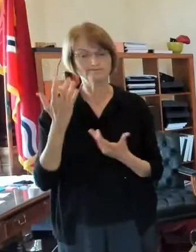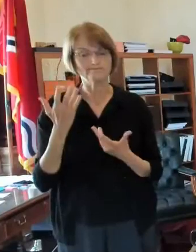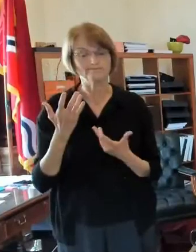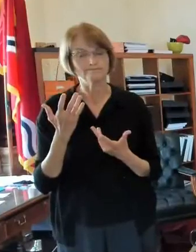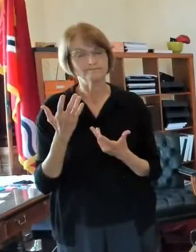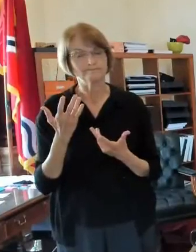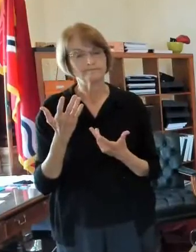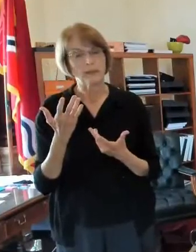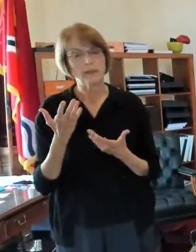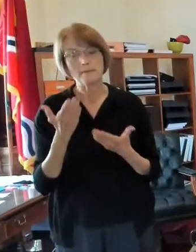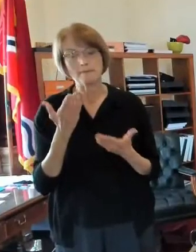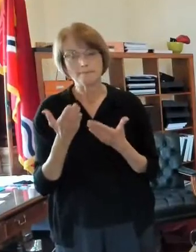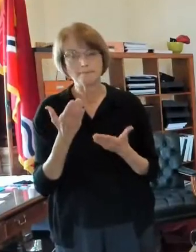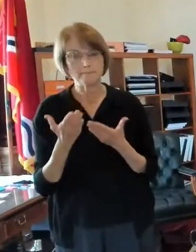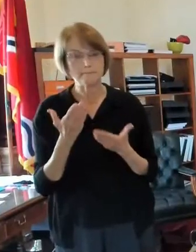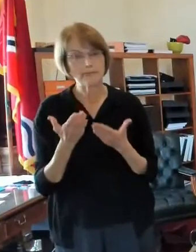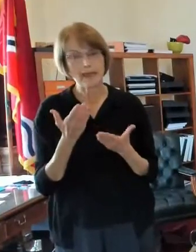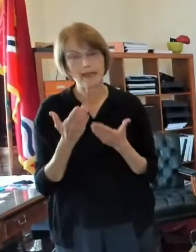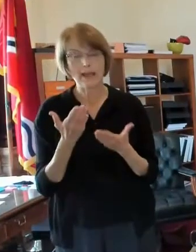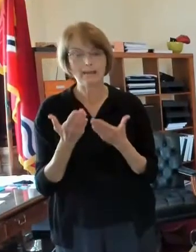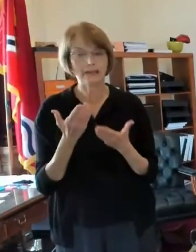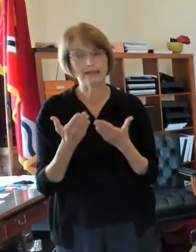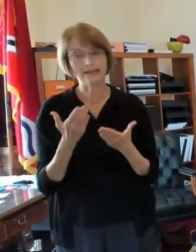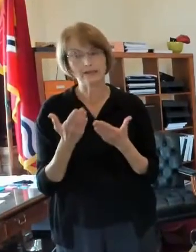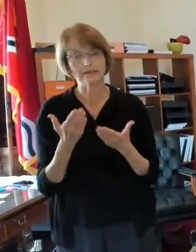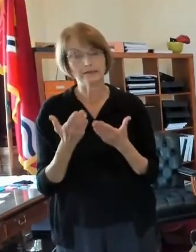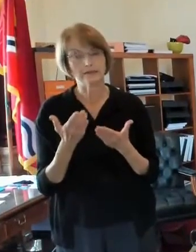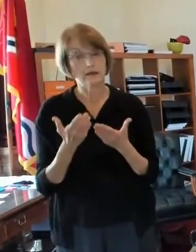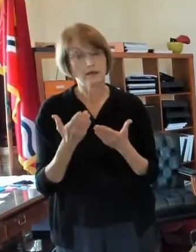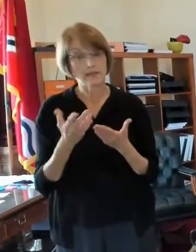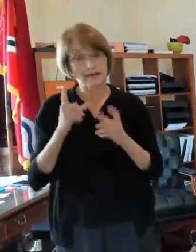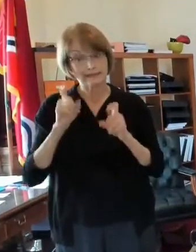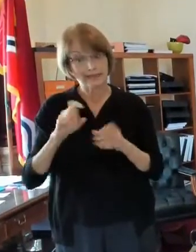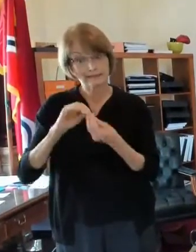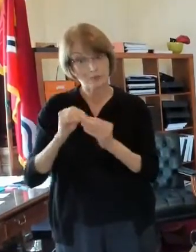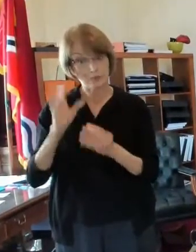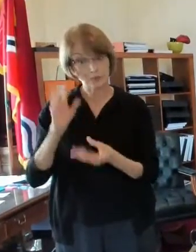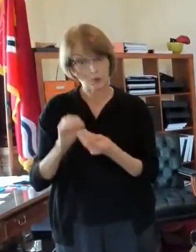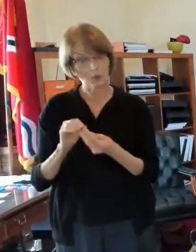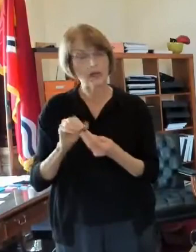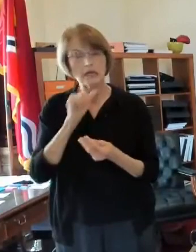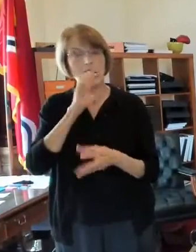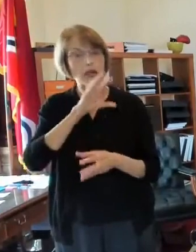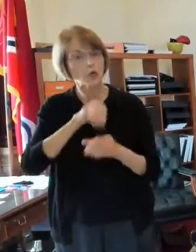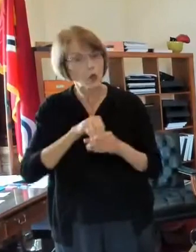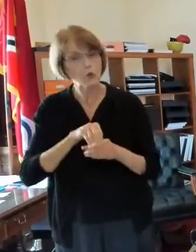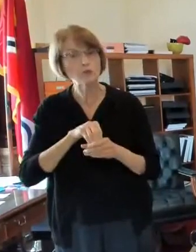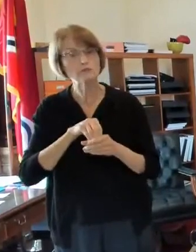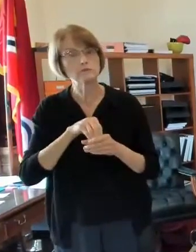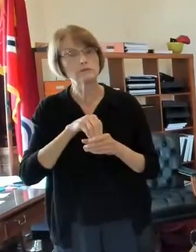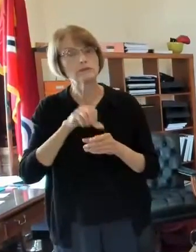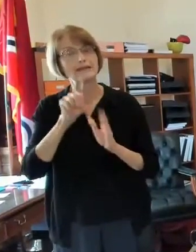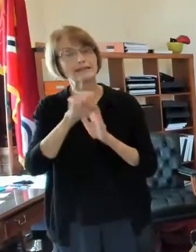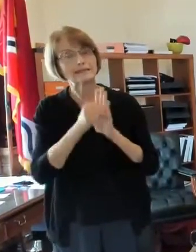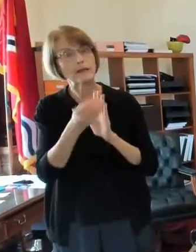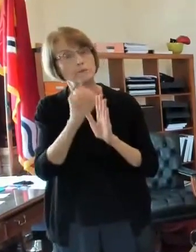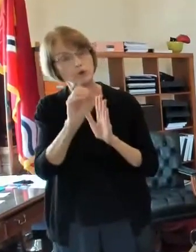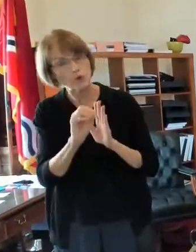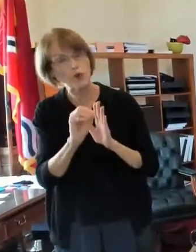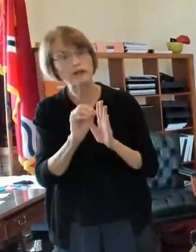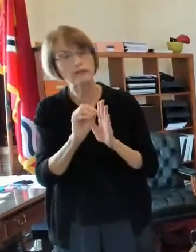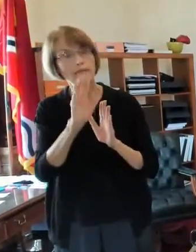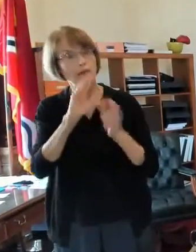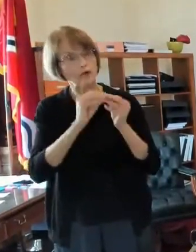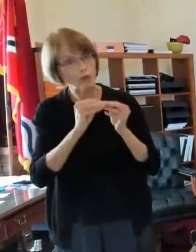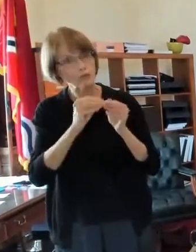additional test results from the state because you know midstream in the middle of a pandemic